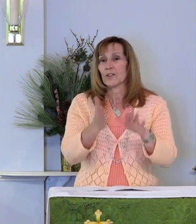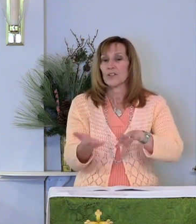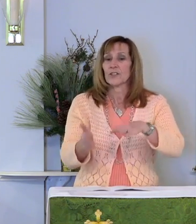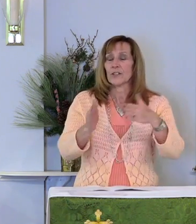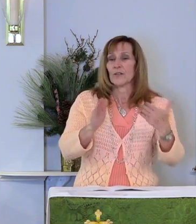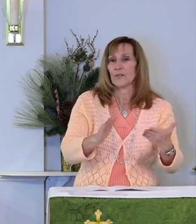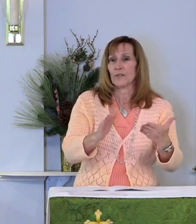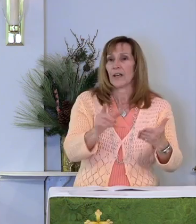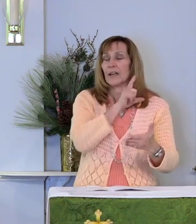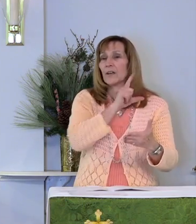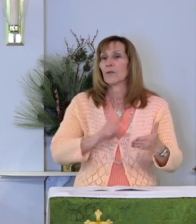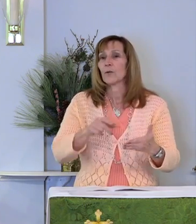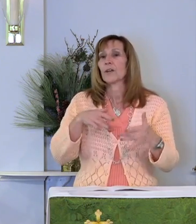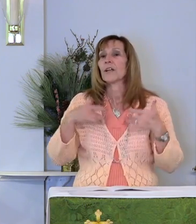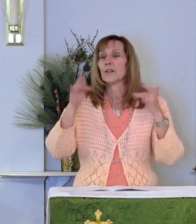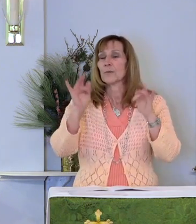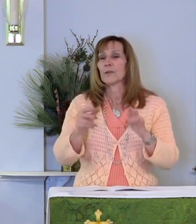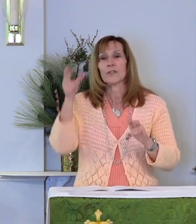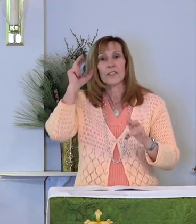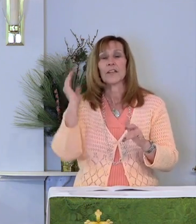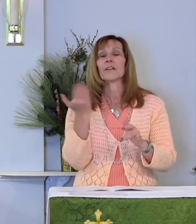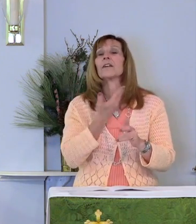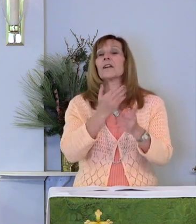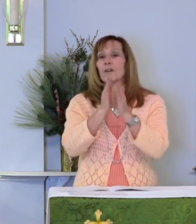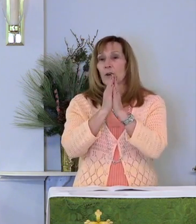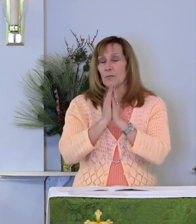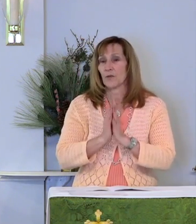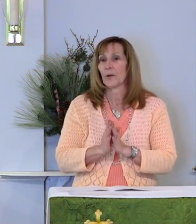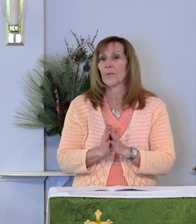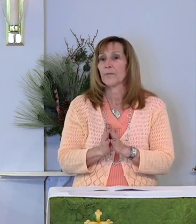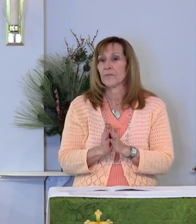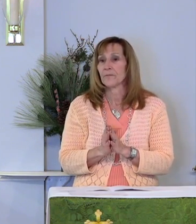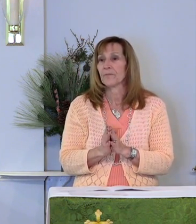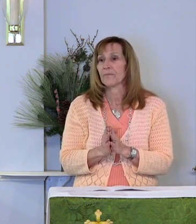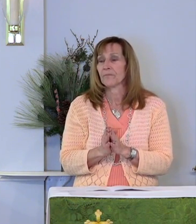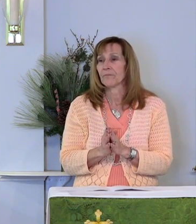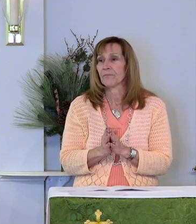Lord, in your mercy, hear our prayer.